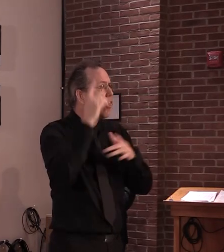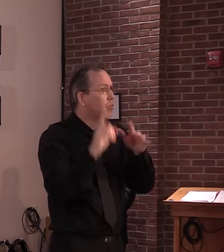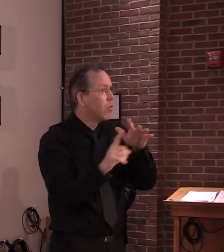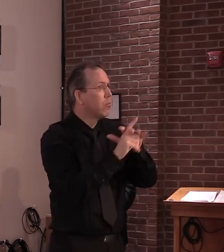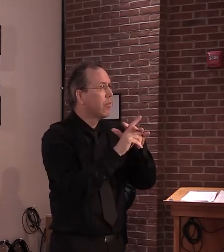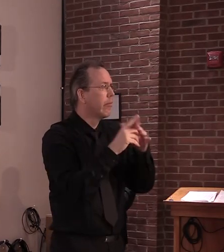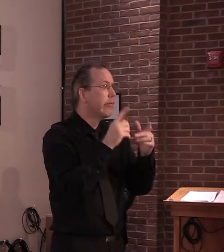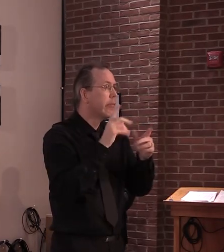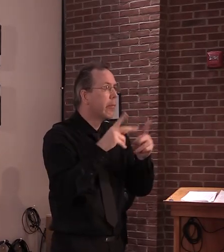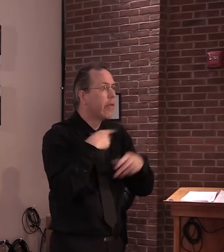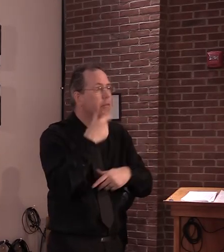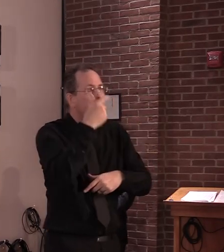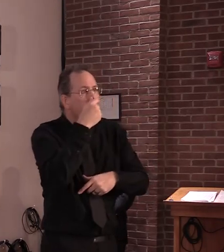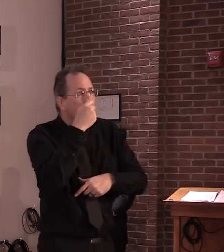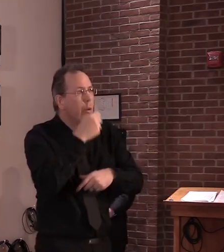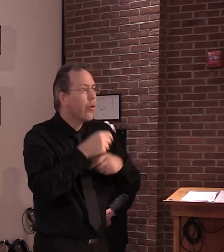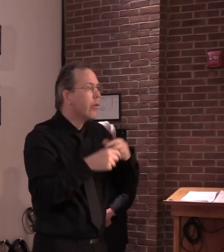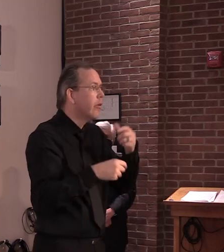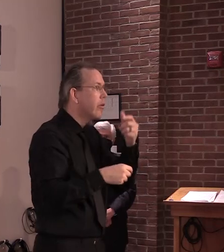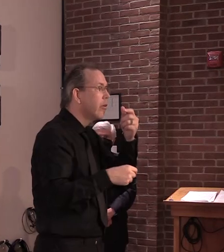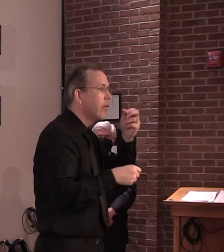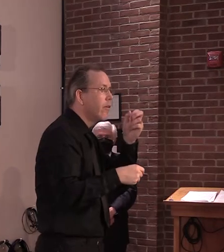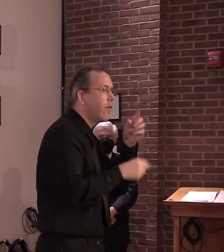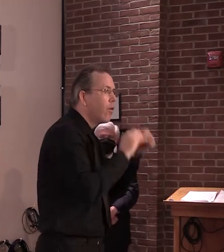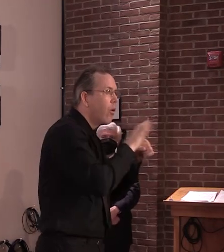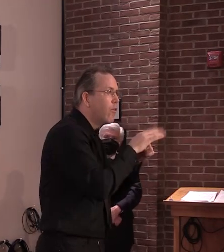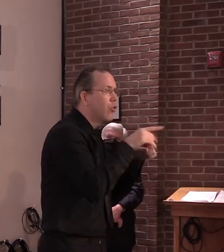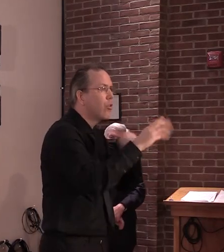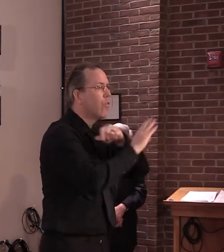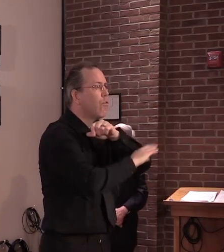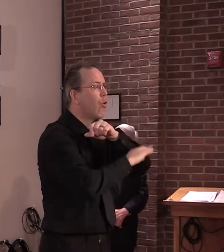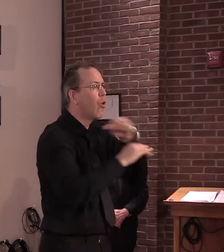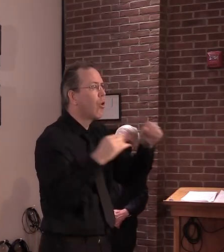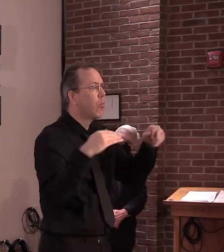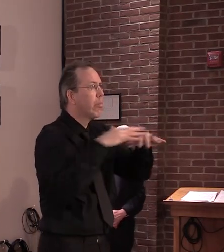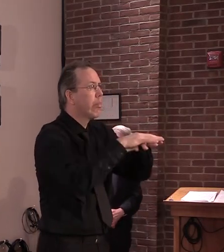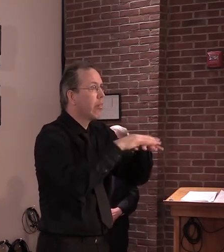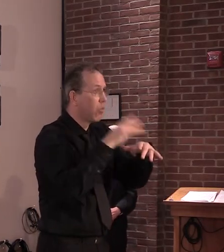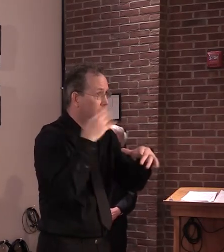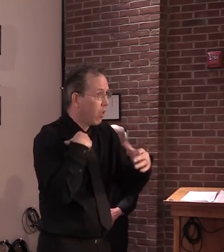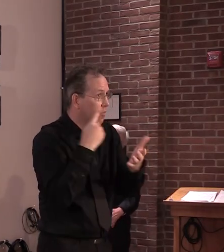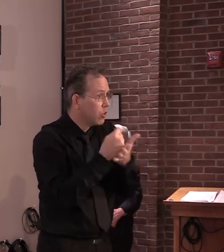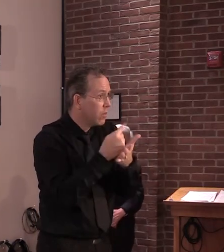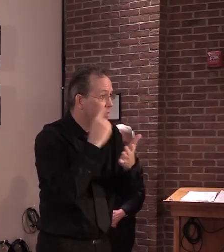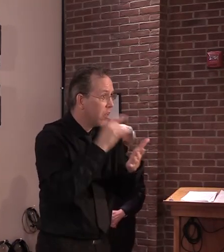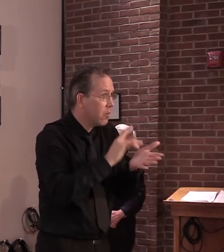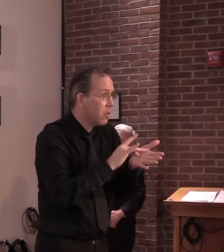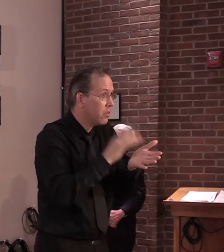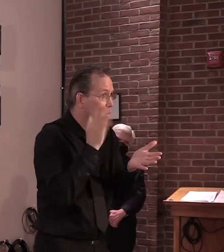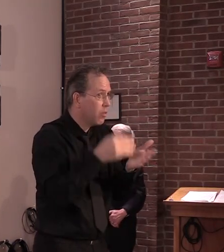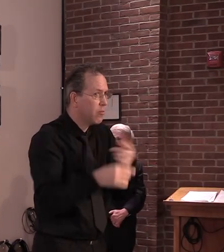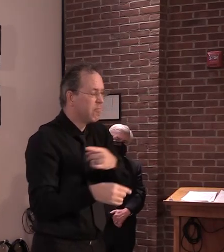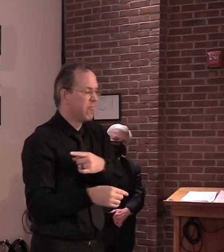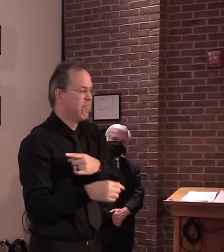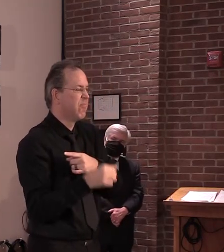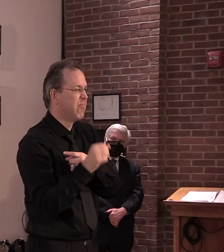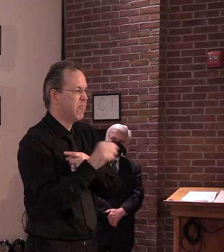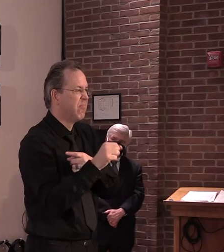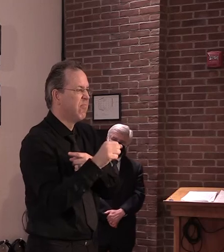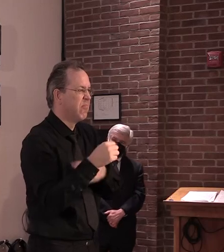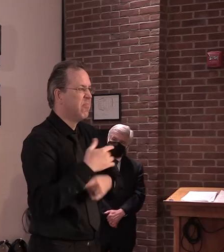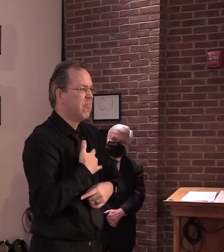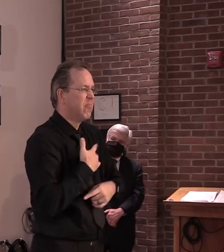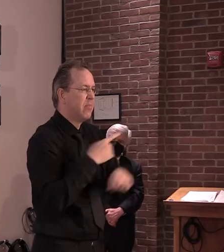I'm very optimistic there will be. There have been trials that are ongoing as we speak that are being done in very rapid fashion, even under